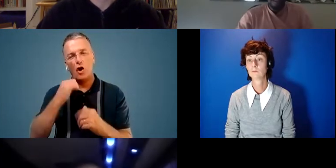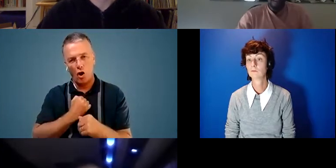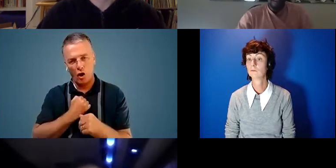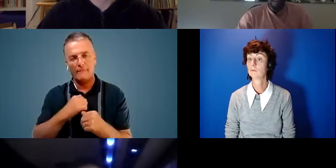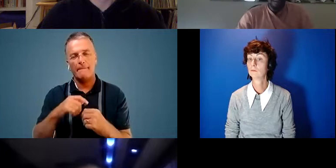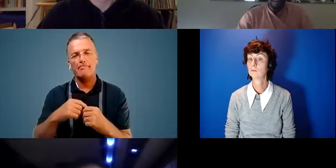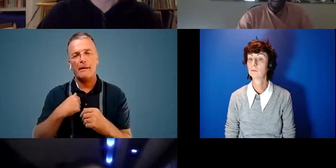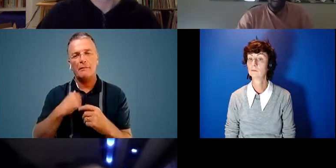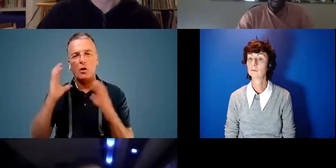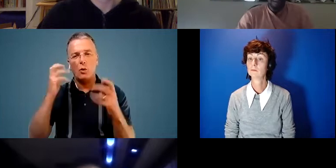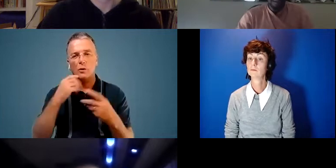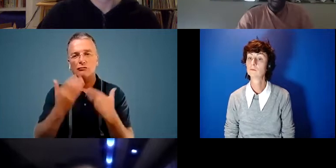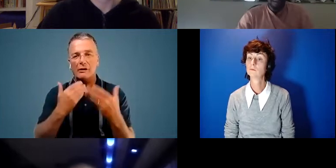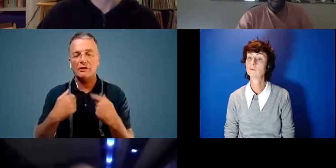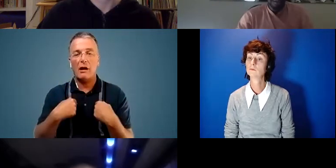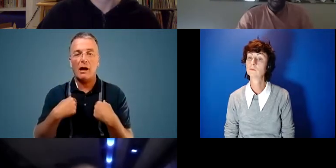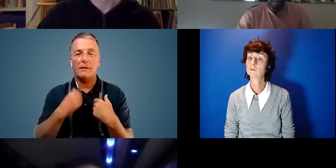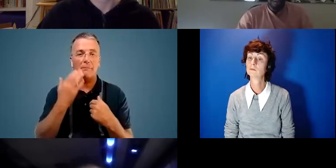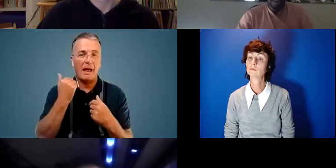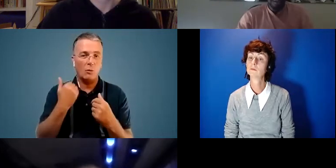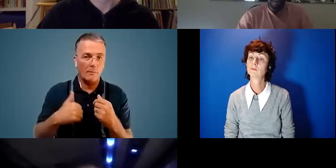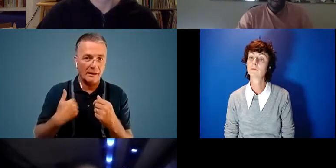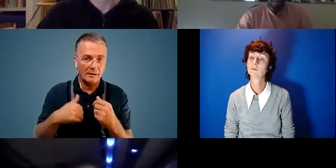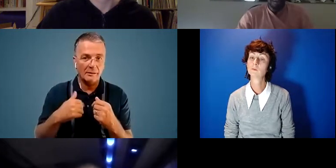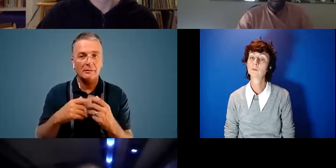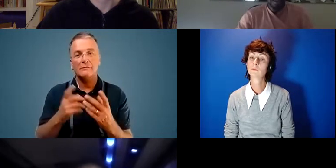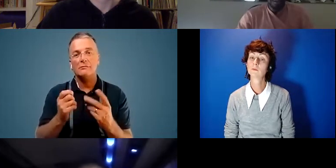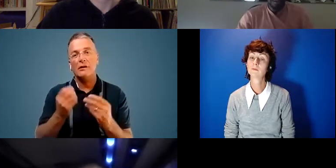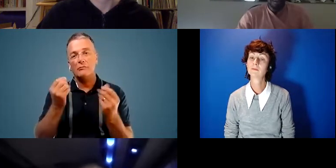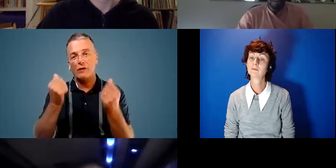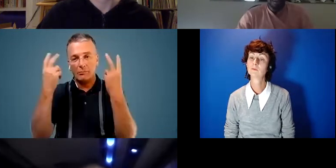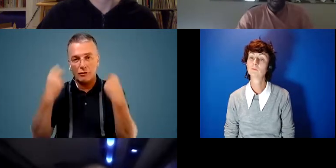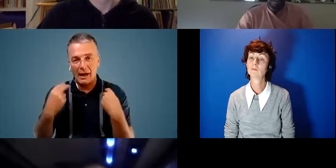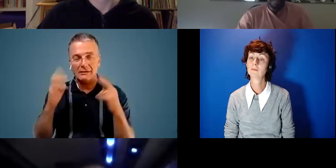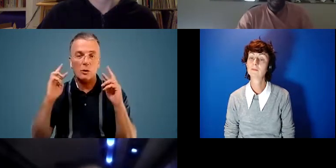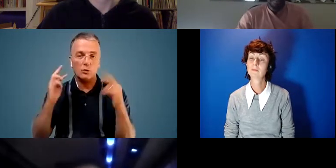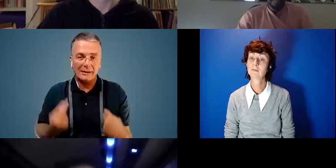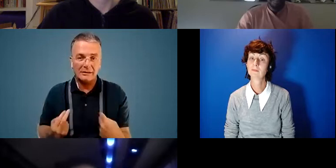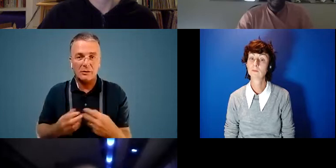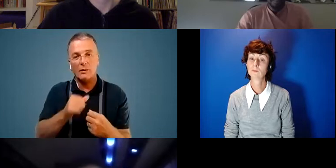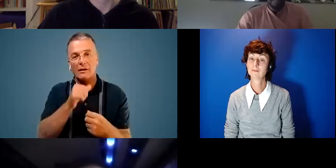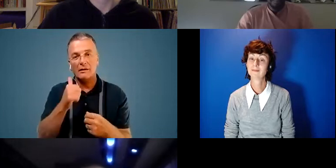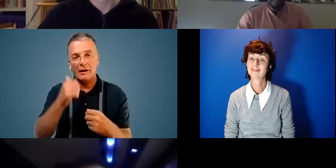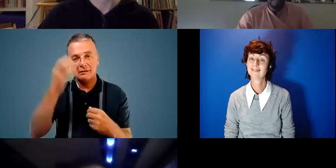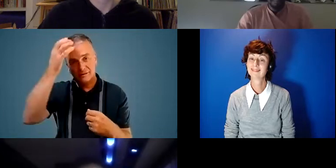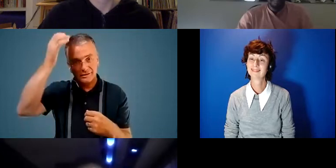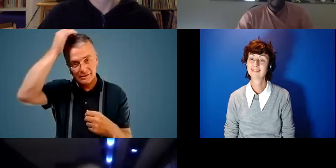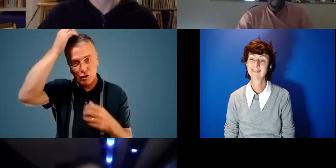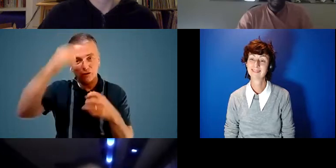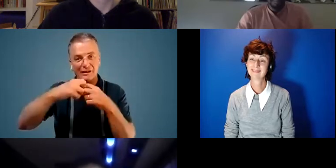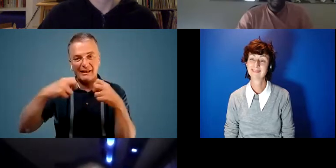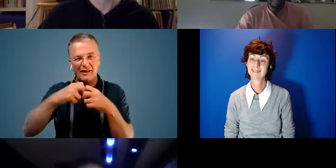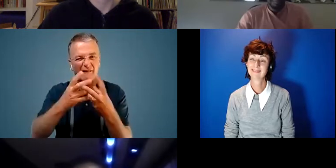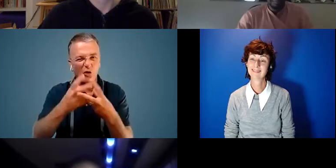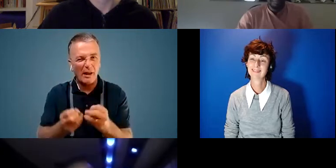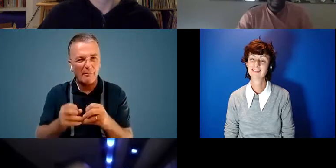My audio description, I am a black woman with some brown braids and twists with a nice black squanchy that's actually fallen apart,